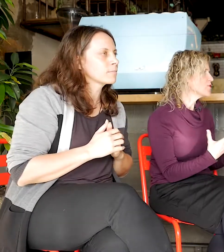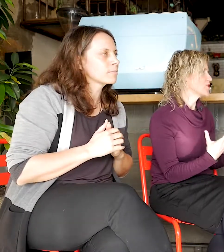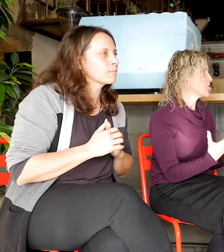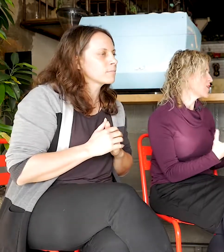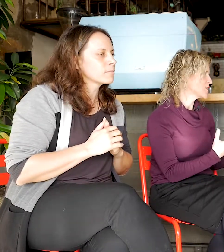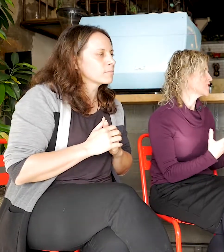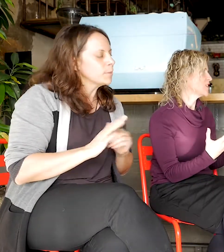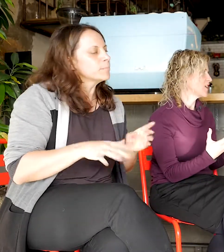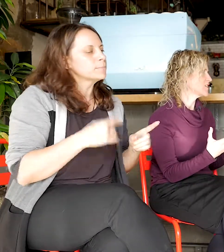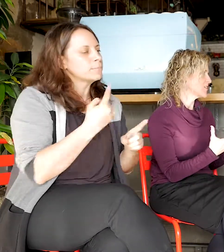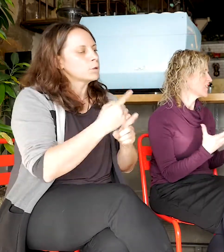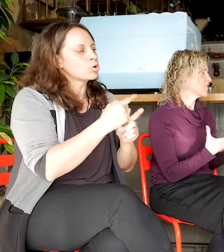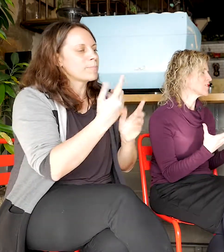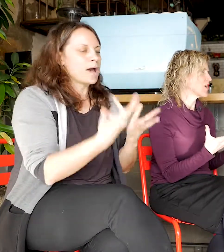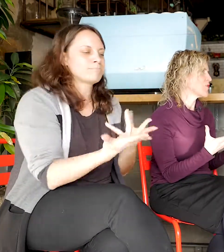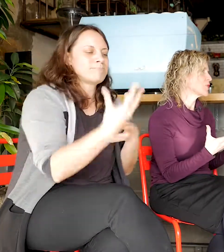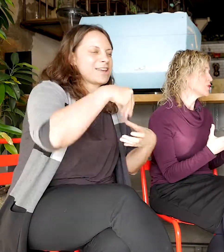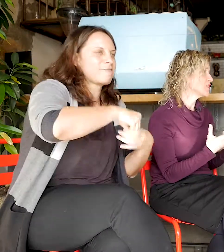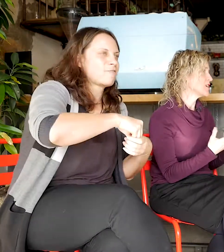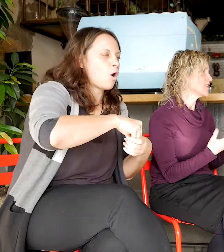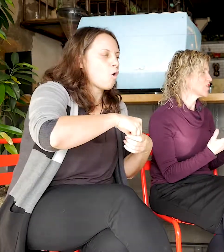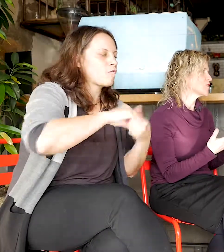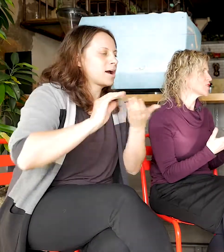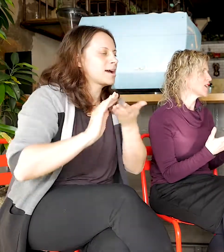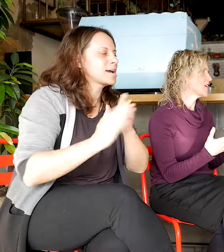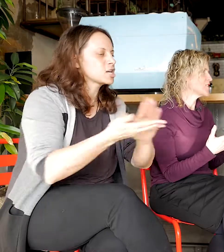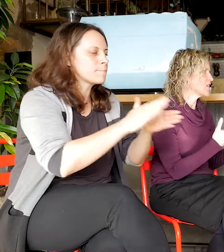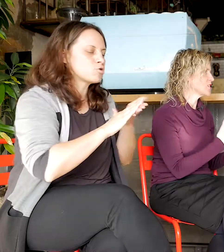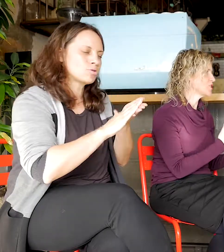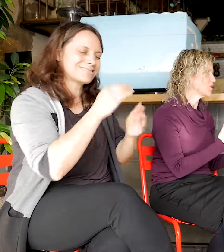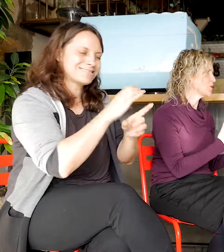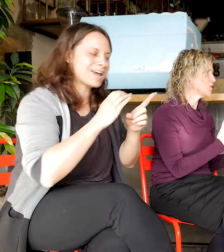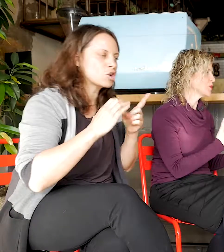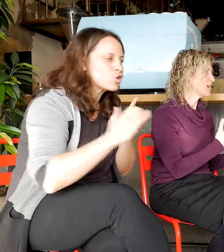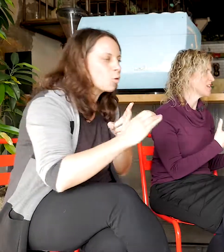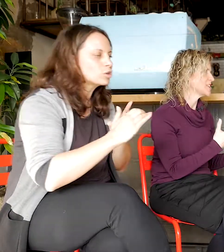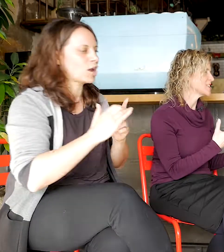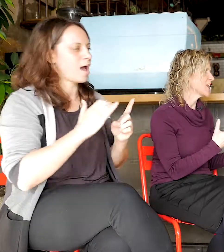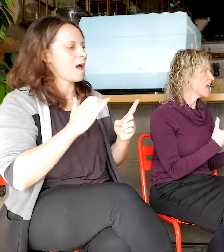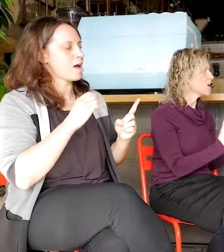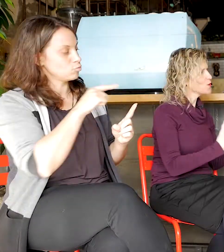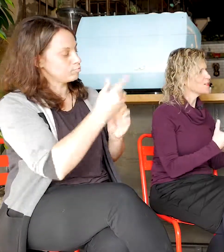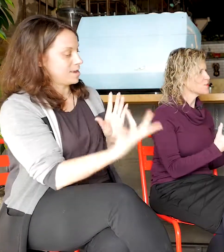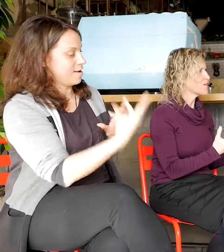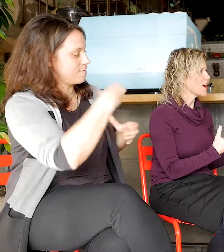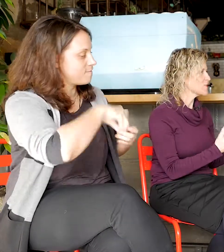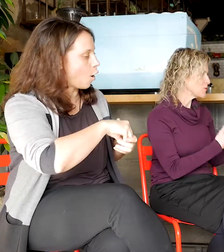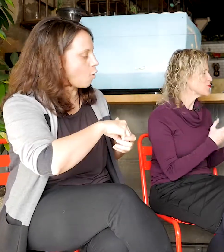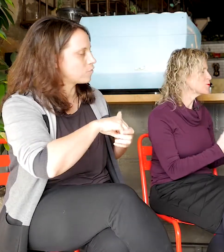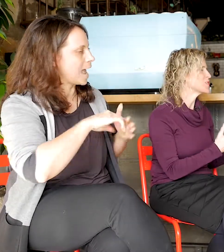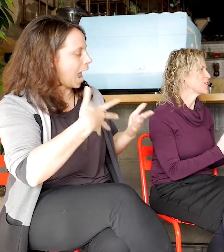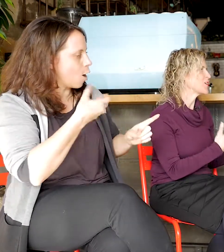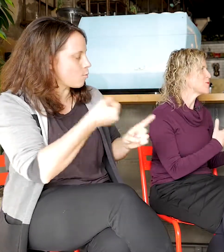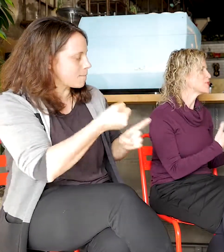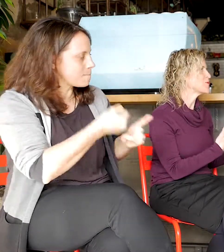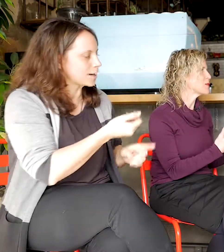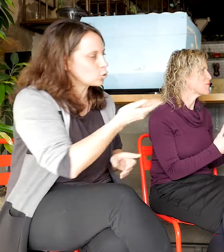so much in that community and that culture has affected you and how you interact? I mean, you talked a couple of times about